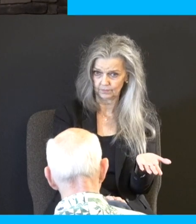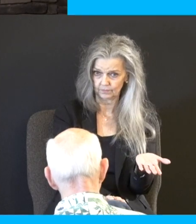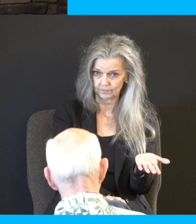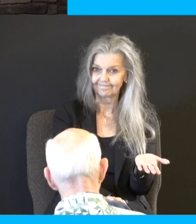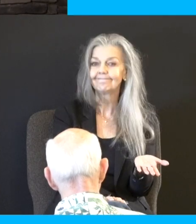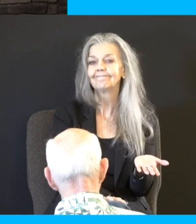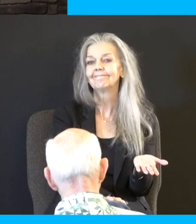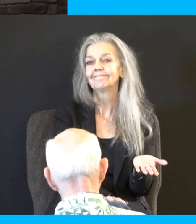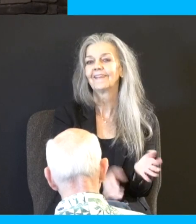Freedom.